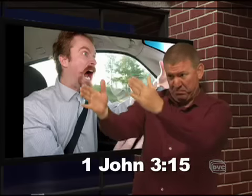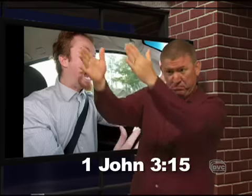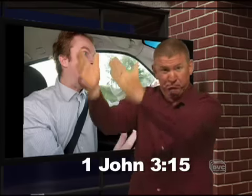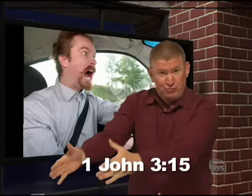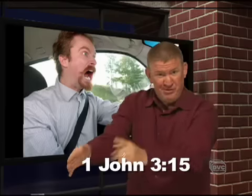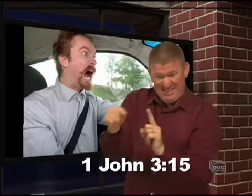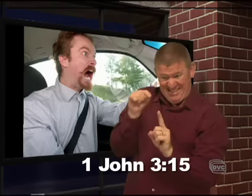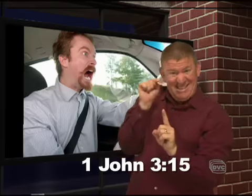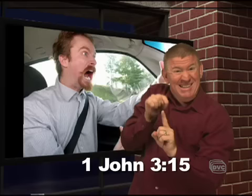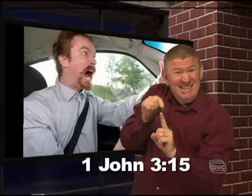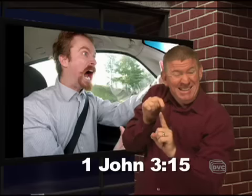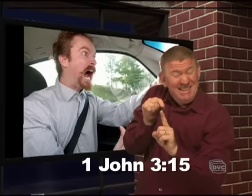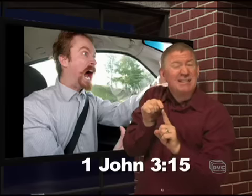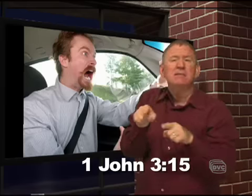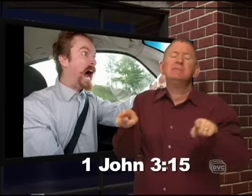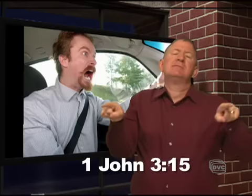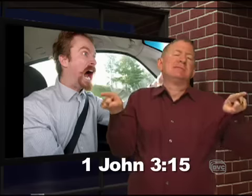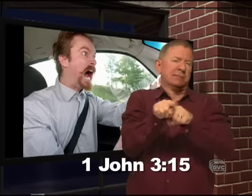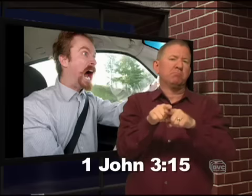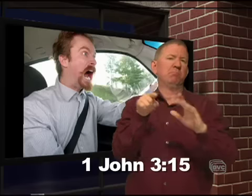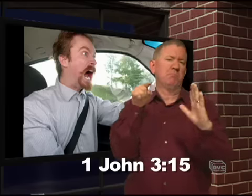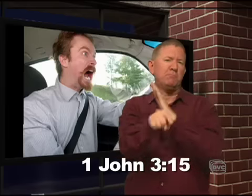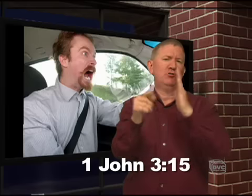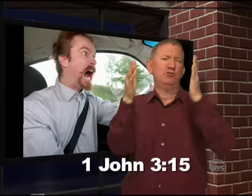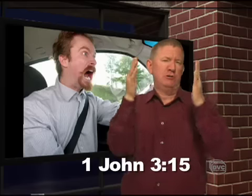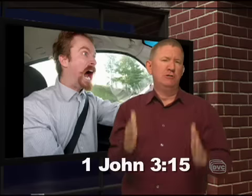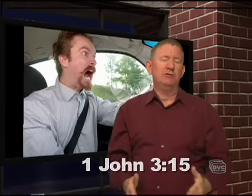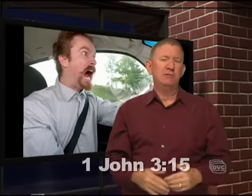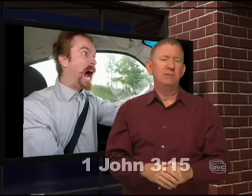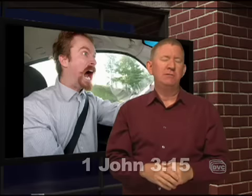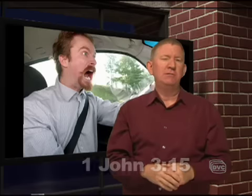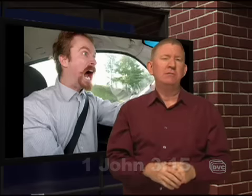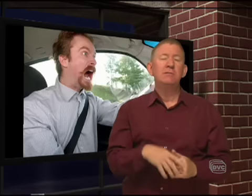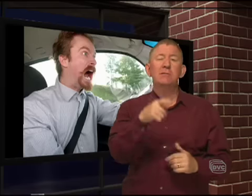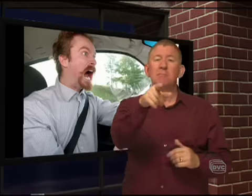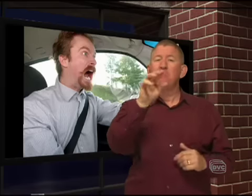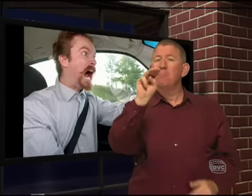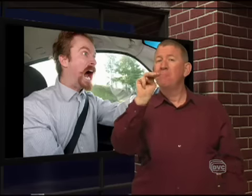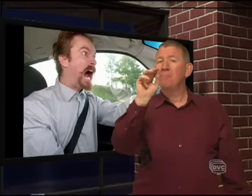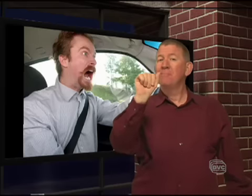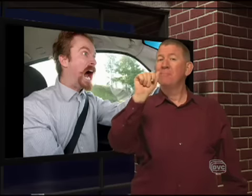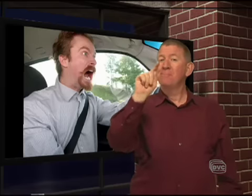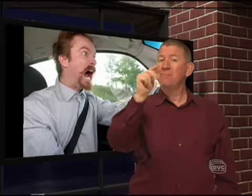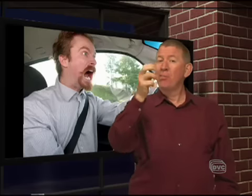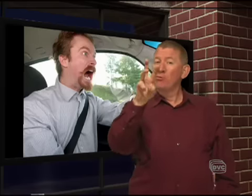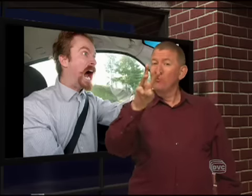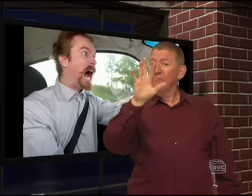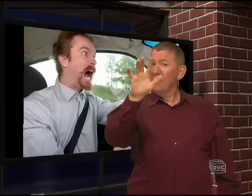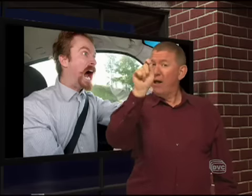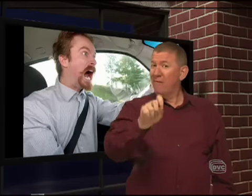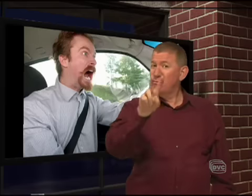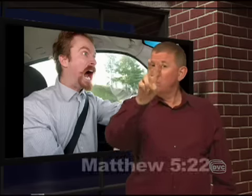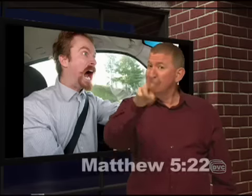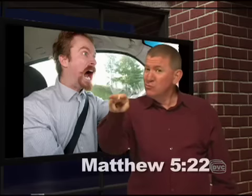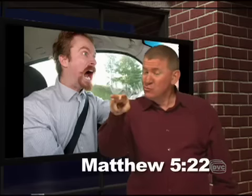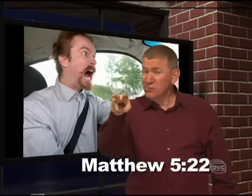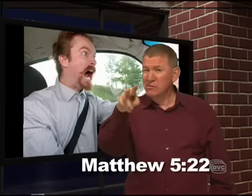person, the one who hates is the same thing as a murderer. You can see this again in Matthew chapter 5, in verse